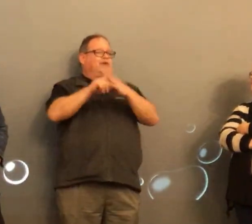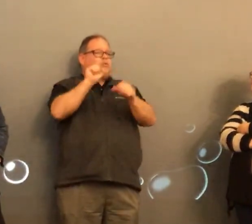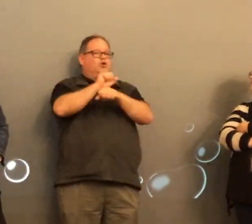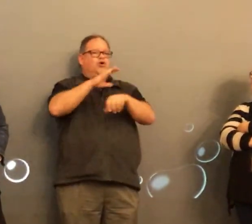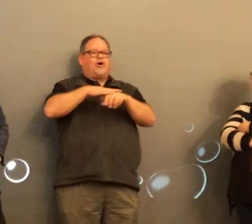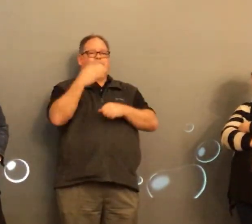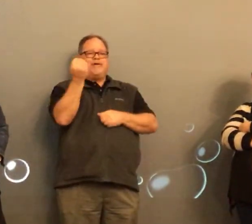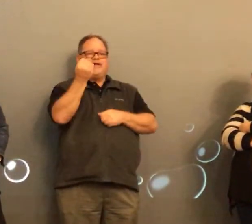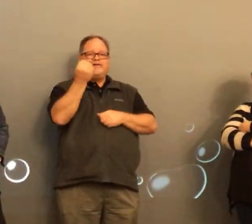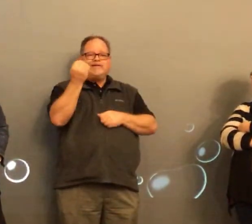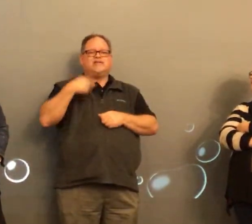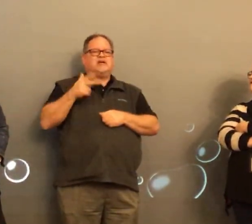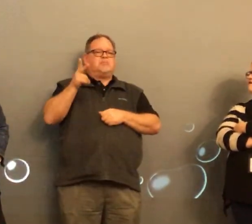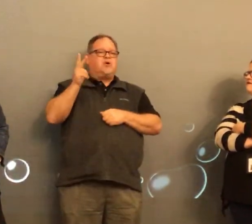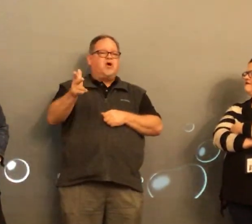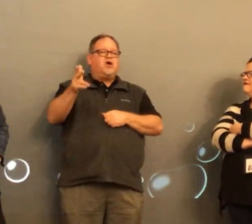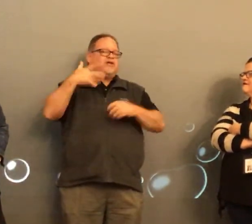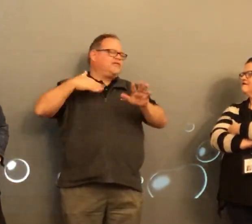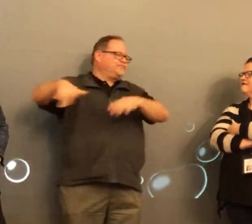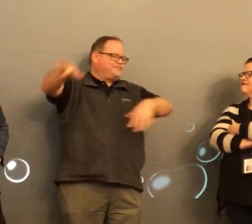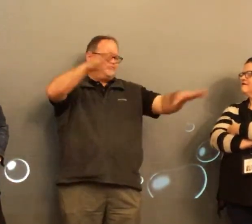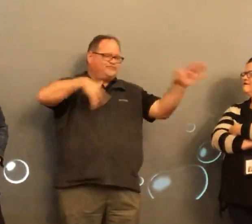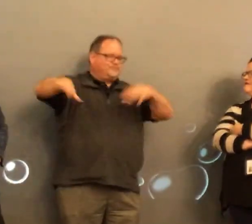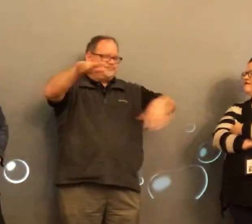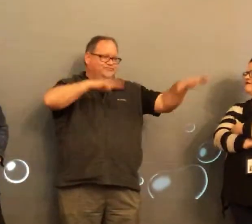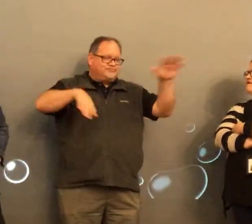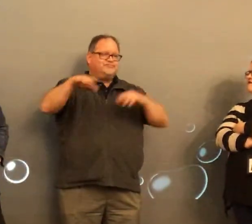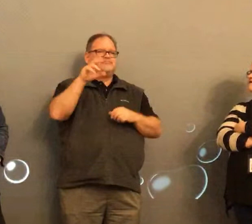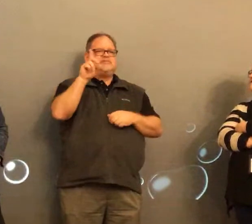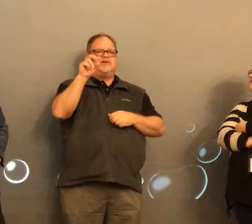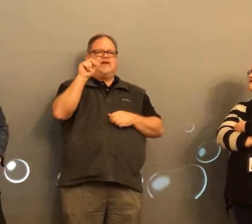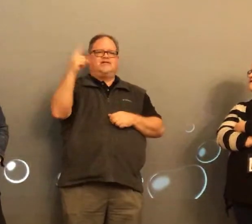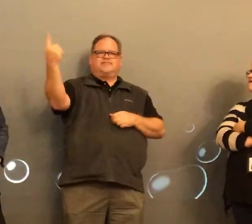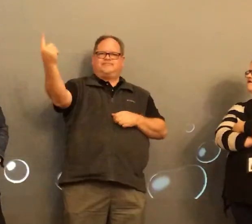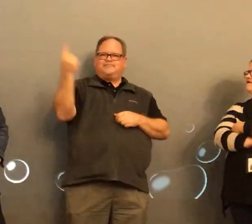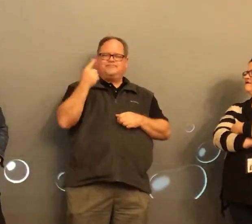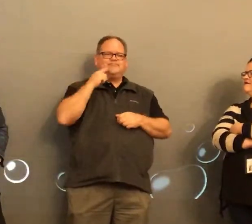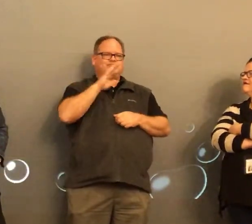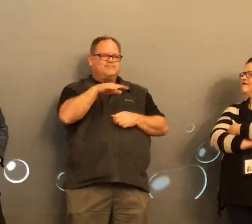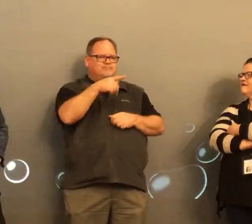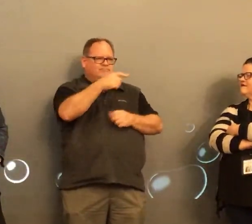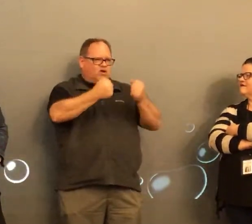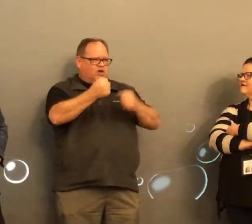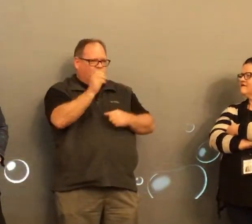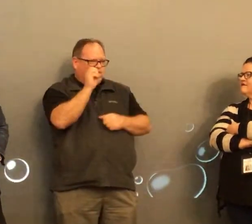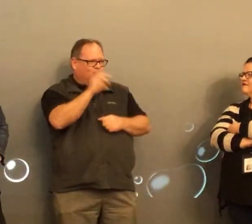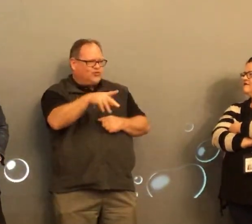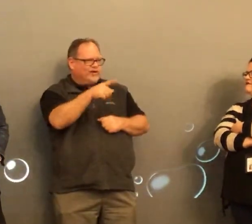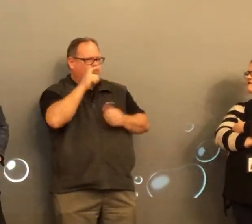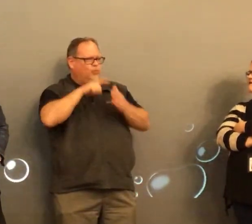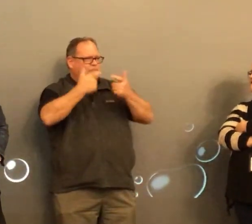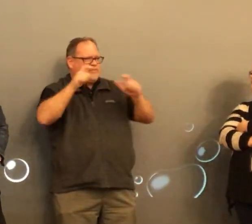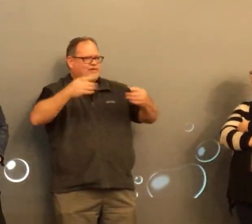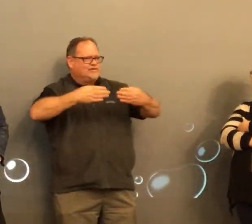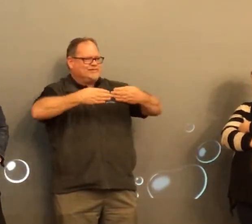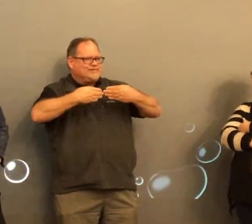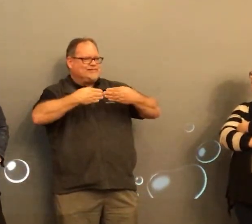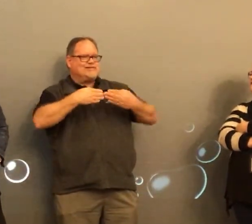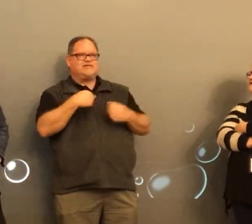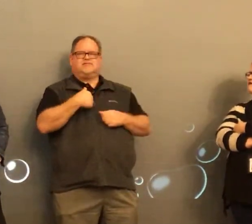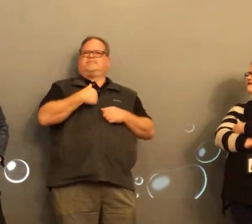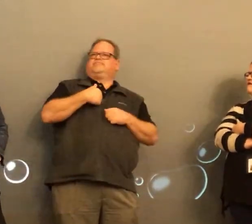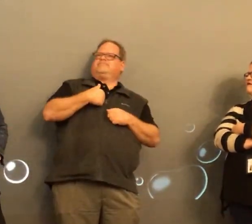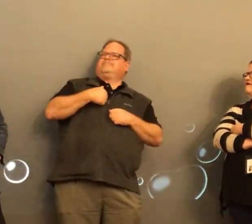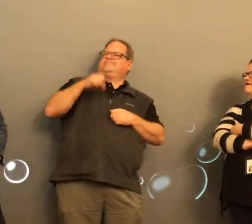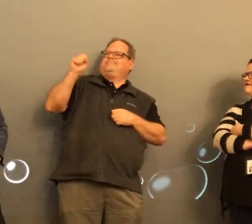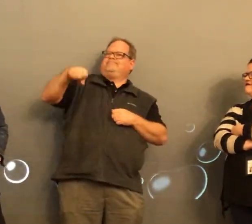so over that weekend i ended up you know of course coming to work monday my car was parked out there in the parking lot don approaches me hey peter's your car okay you